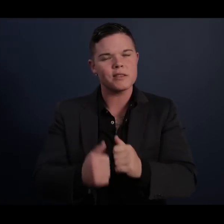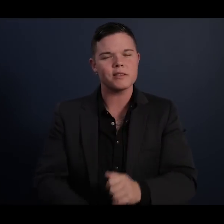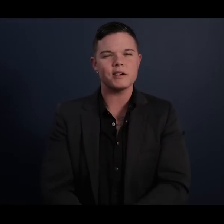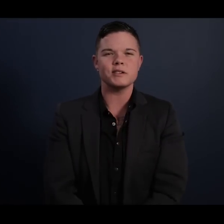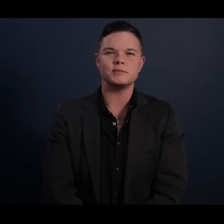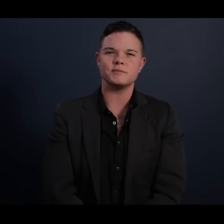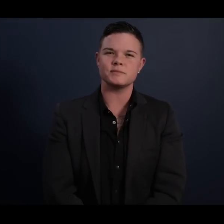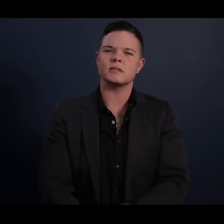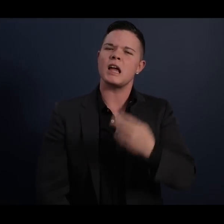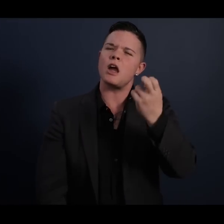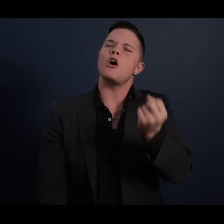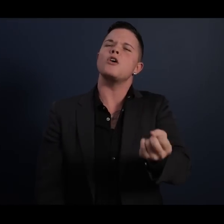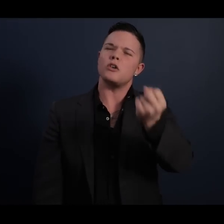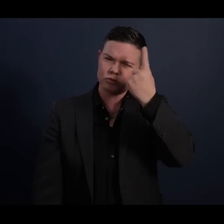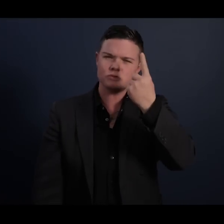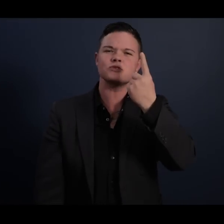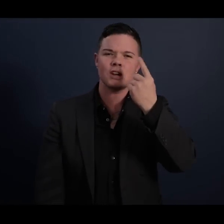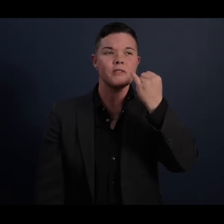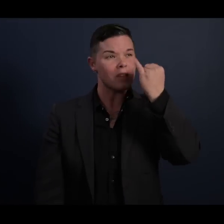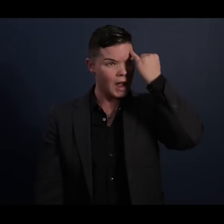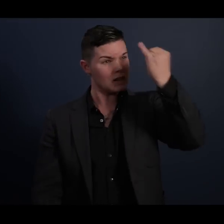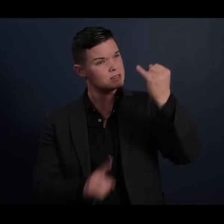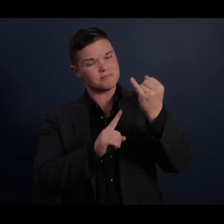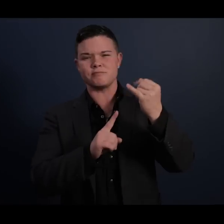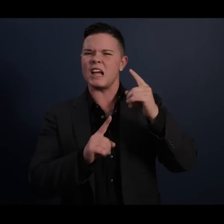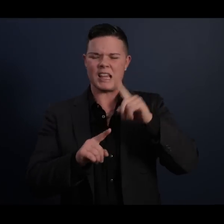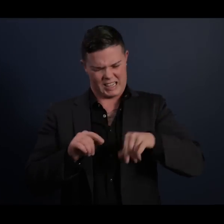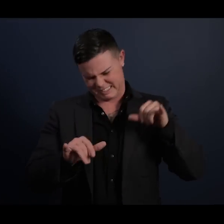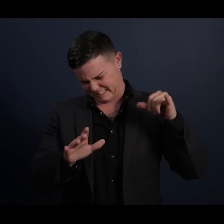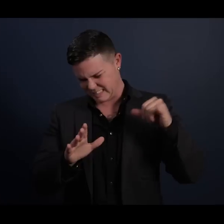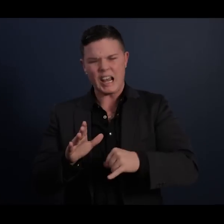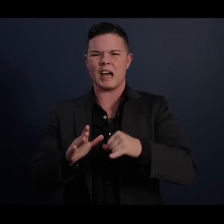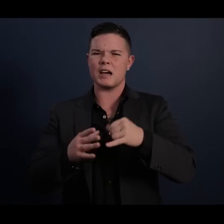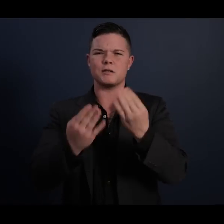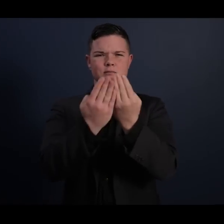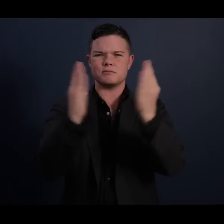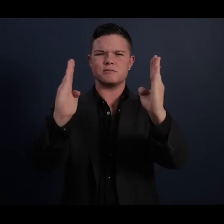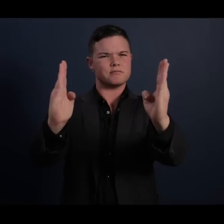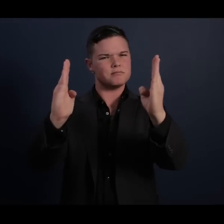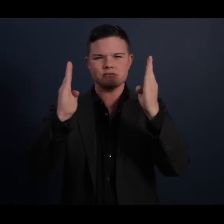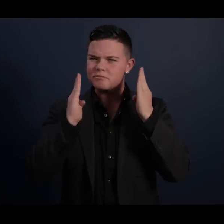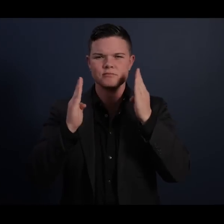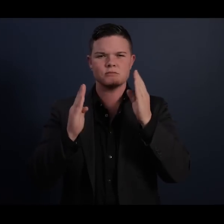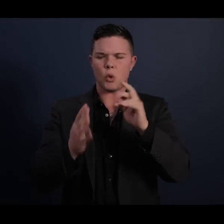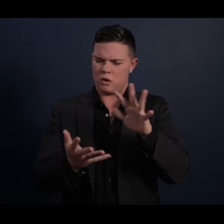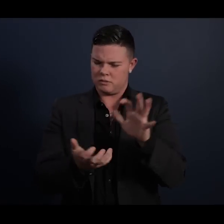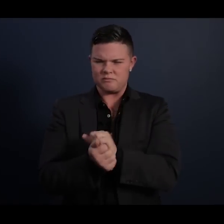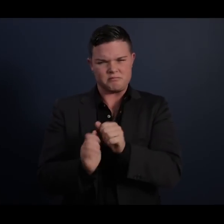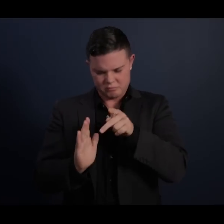He understood that ideas cannot be contained by prison walls or extinguished by a sniper's bullet.